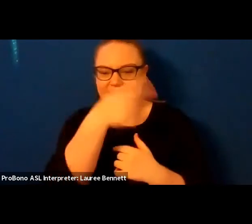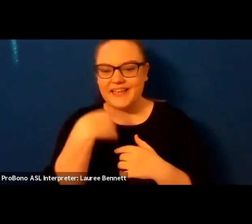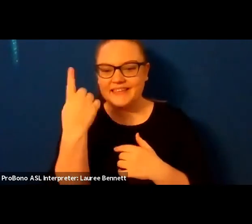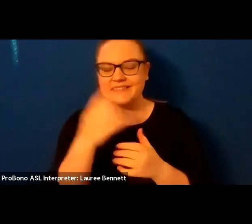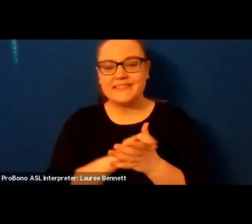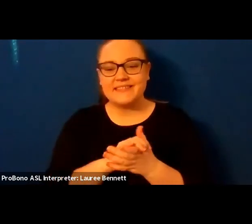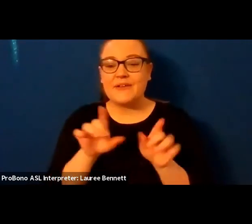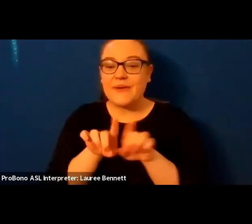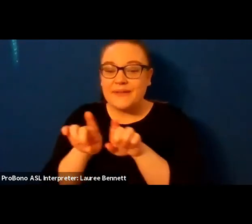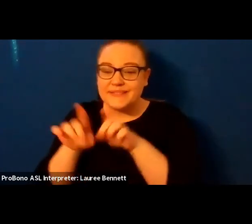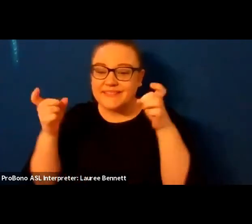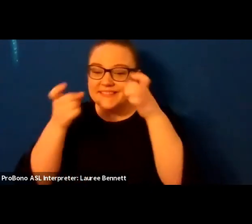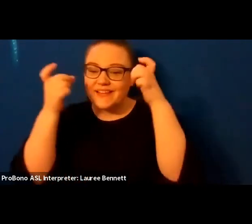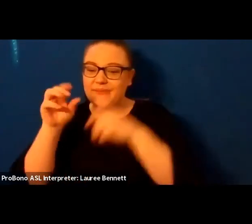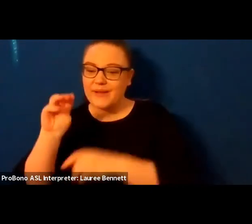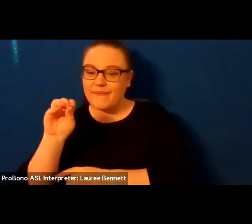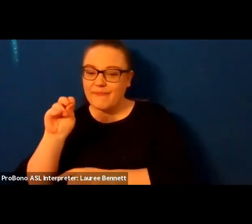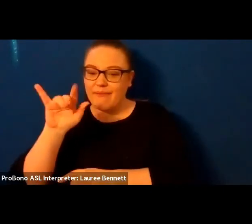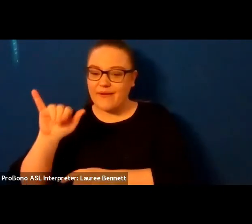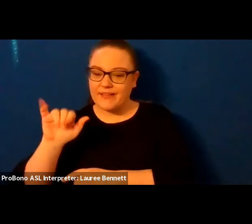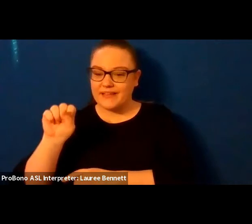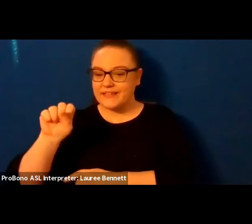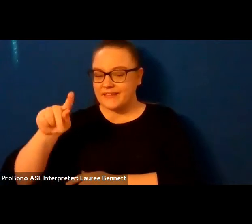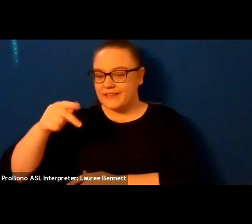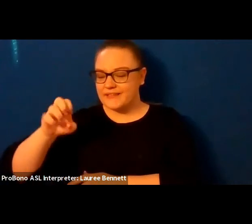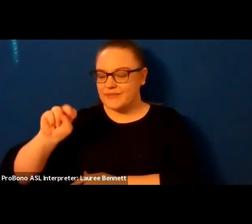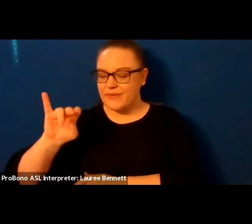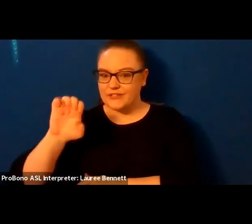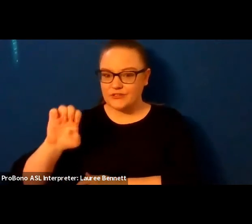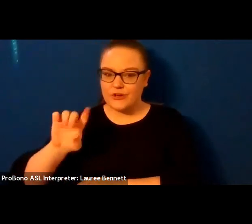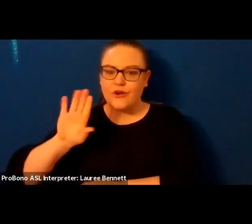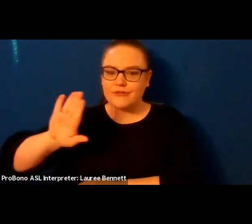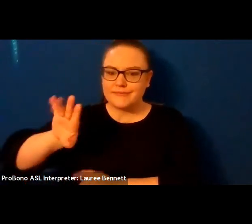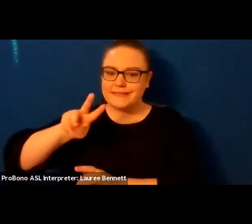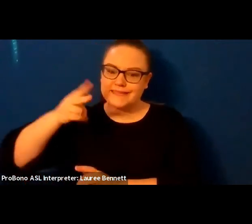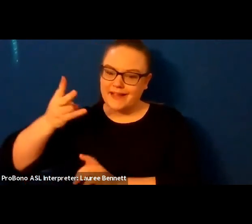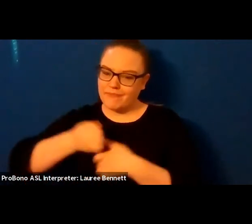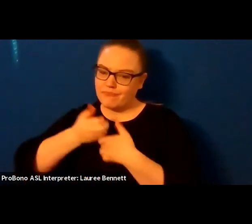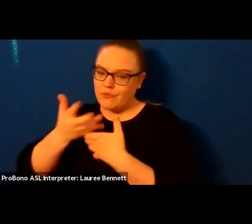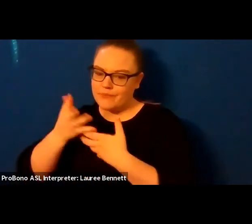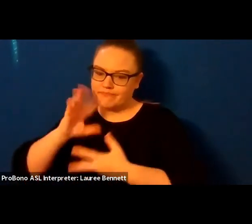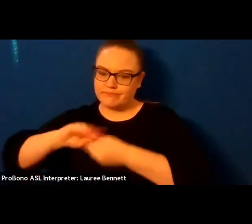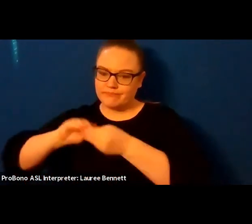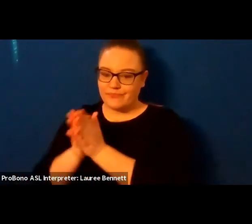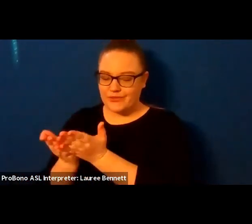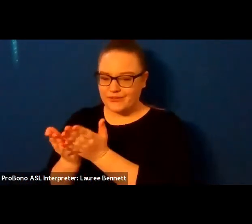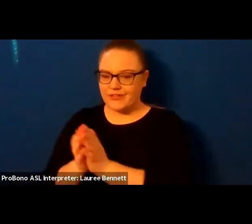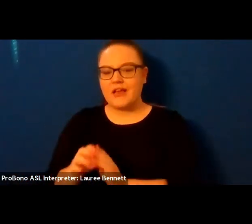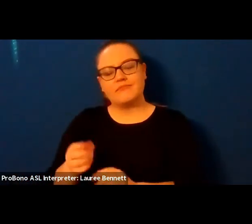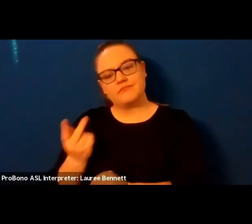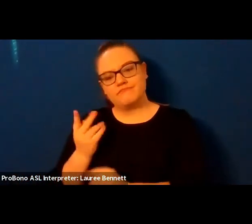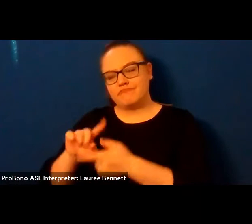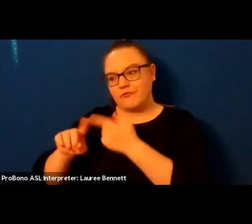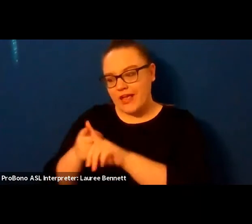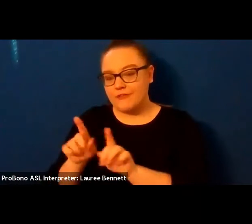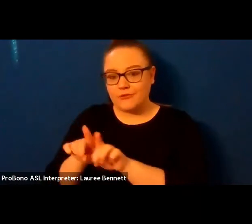molly spencer's second collection hinge molly is a dear friend of mine and also a senior poetry editor at the rumpus